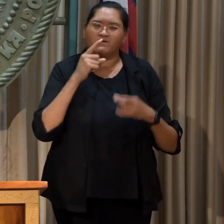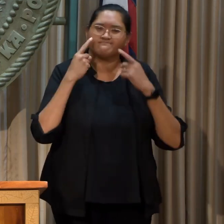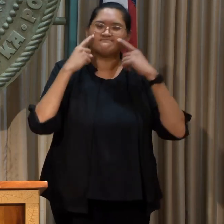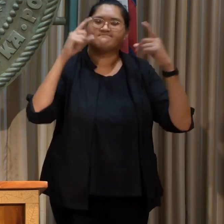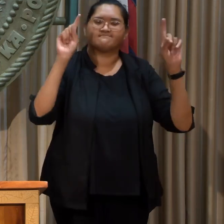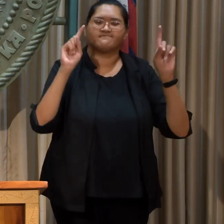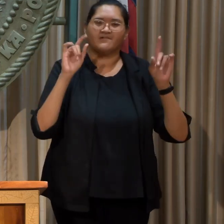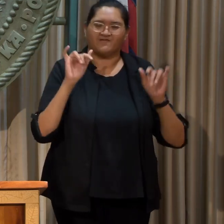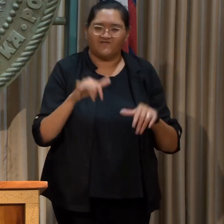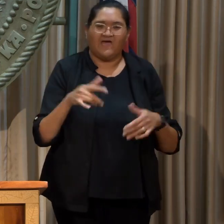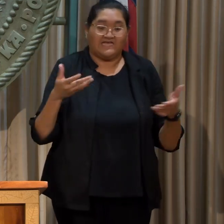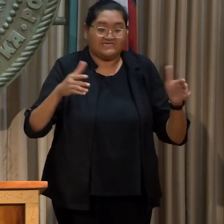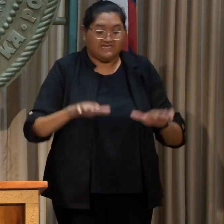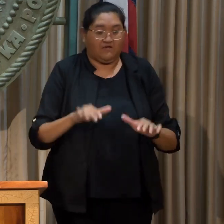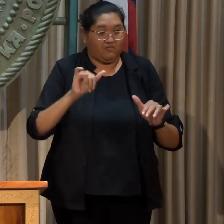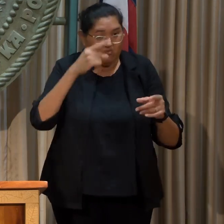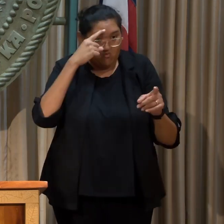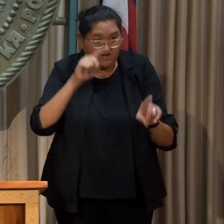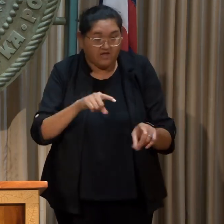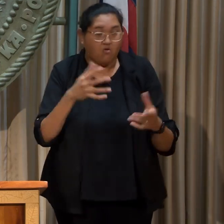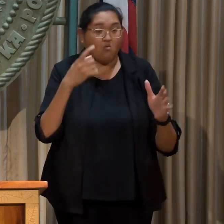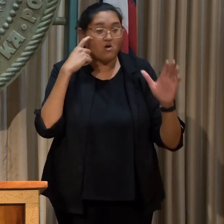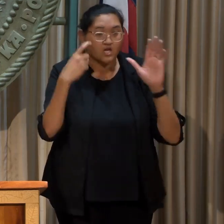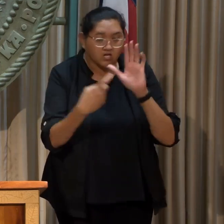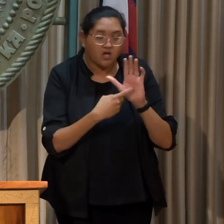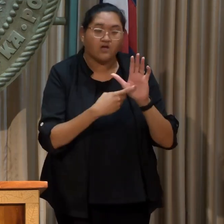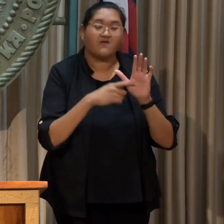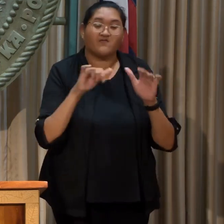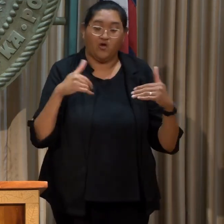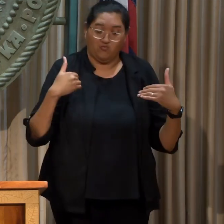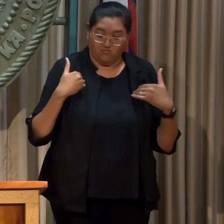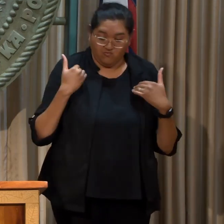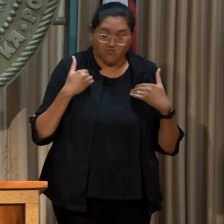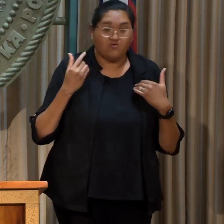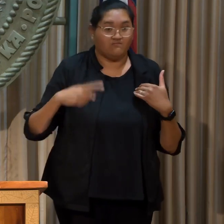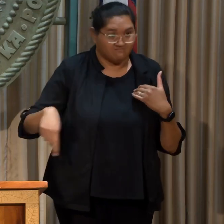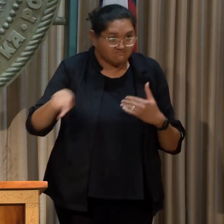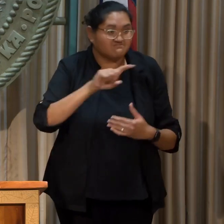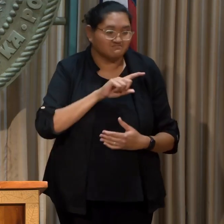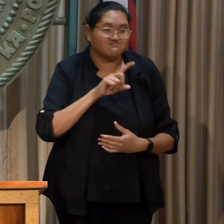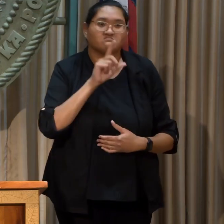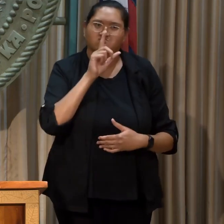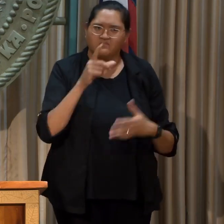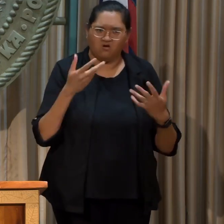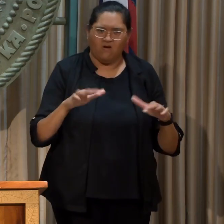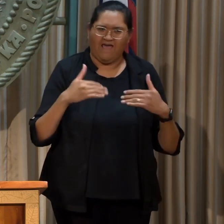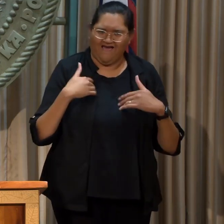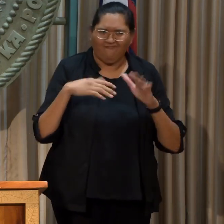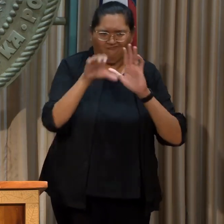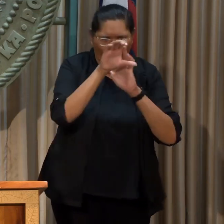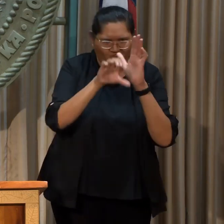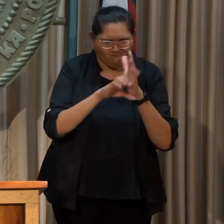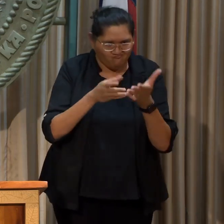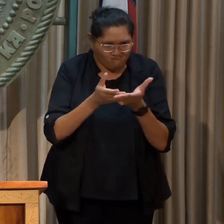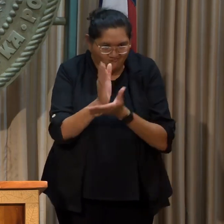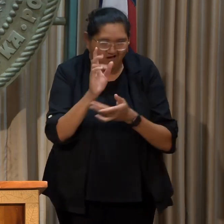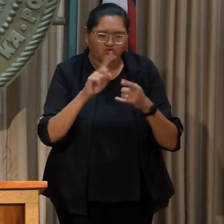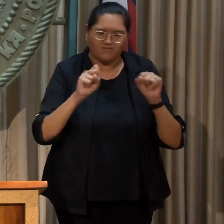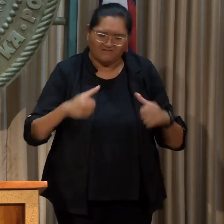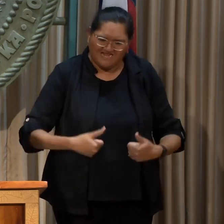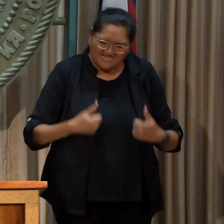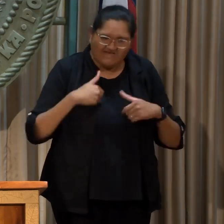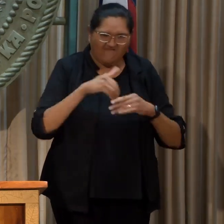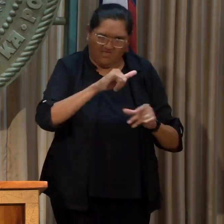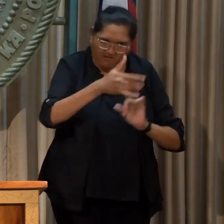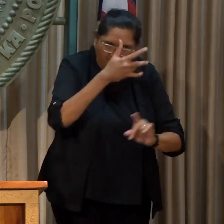an unprecedented settlement agreement that recognizes that youth do, in fact, have constitutional rights to a livable climate